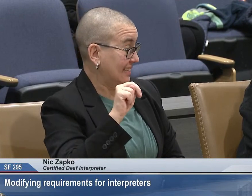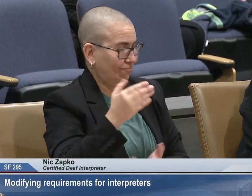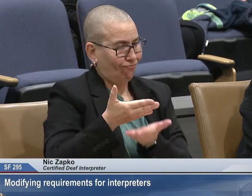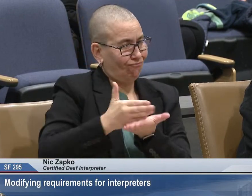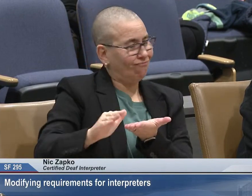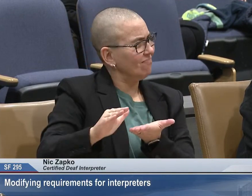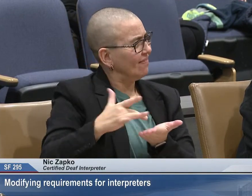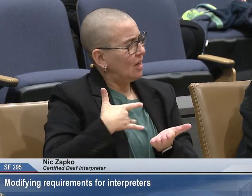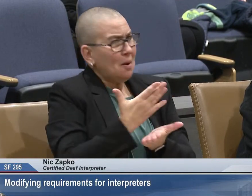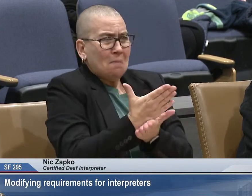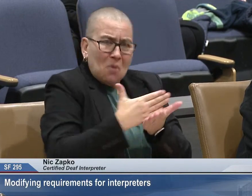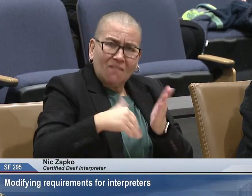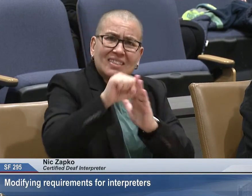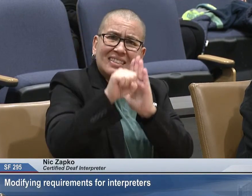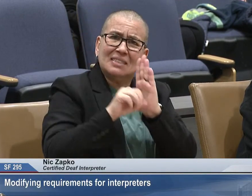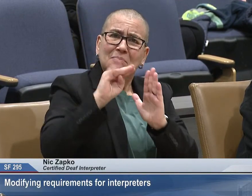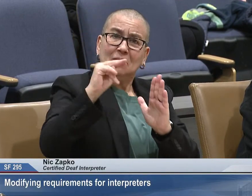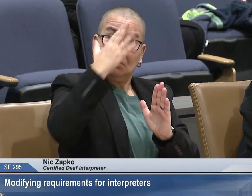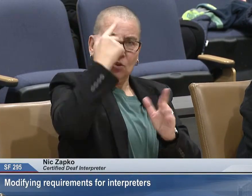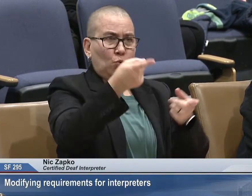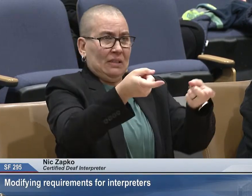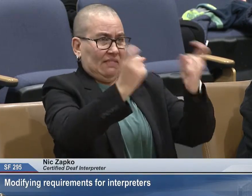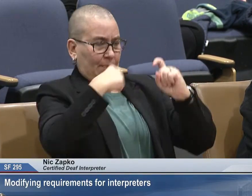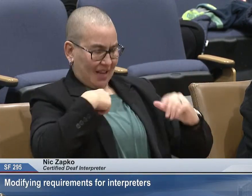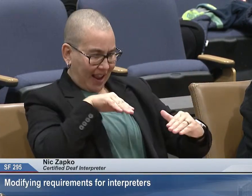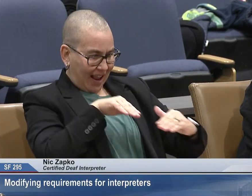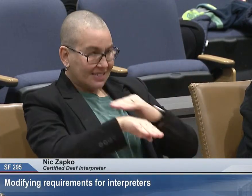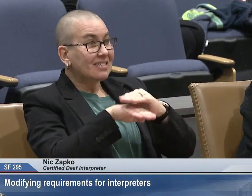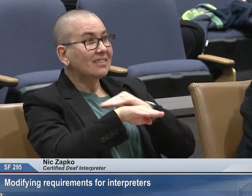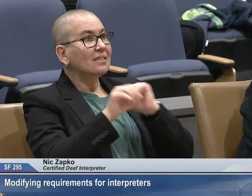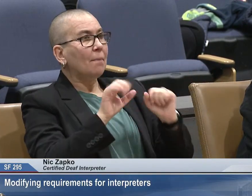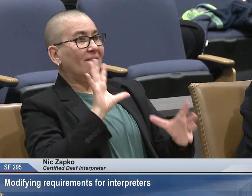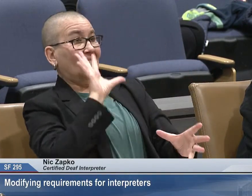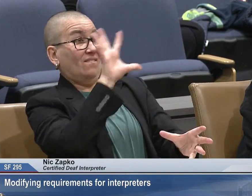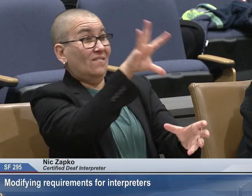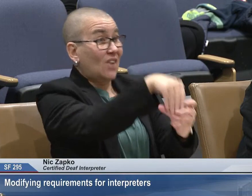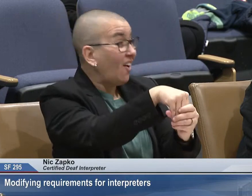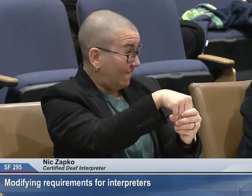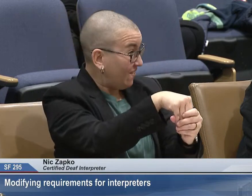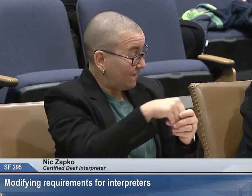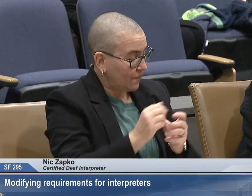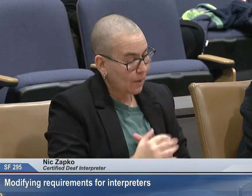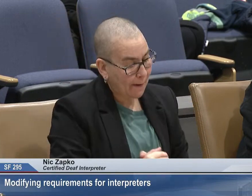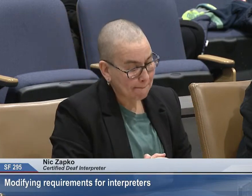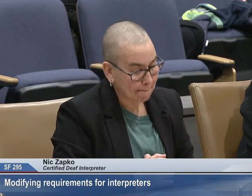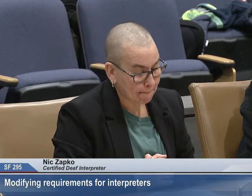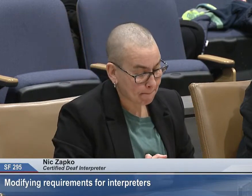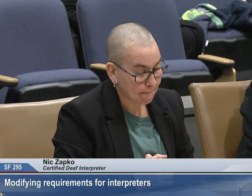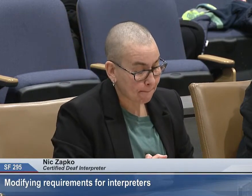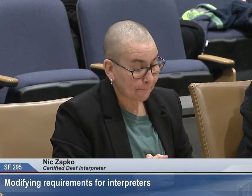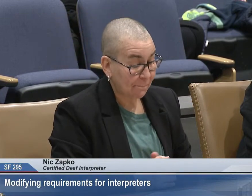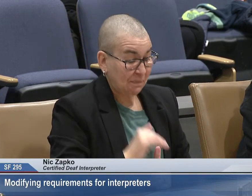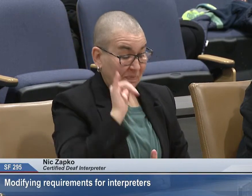We are grateful to Governor Walz and his team for being willing to provide access through a CDI.